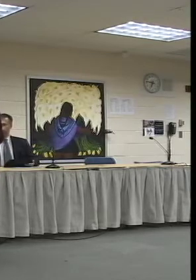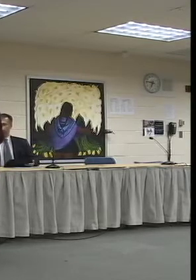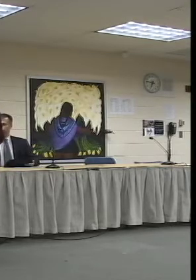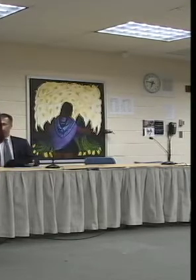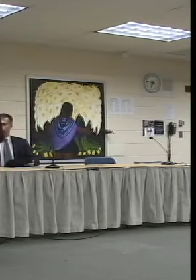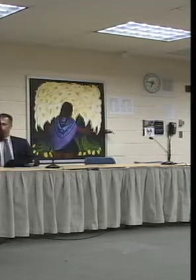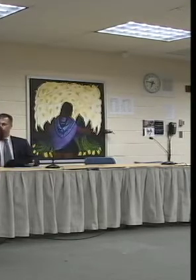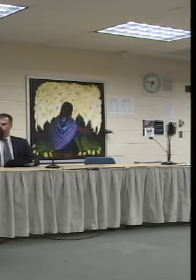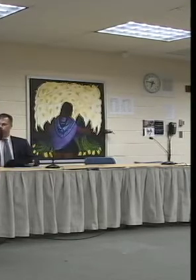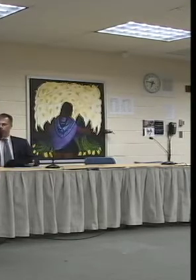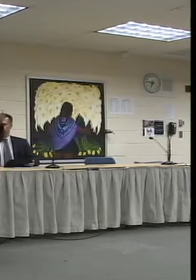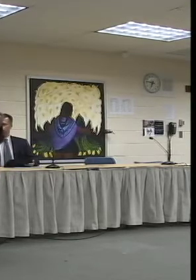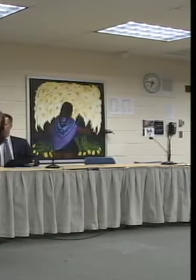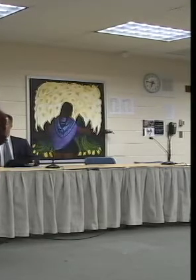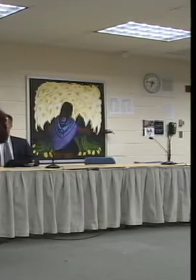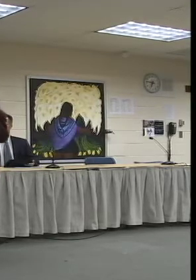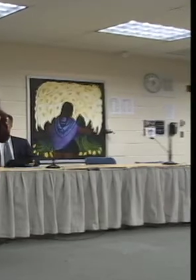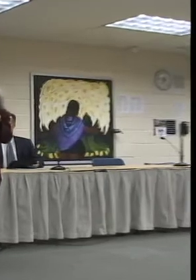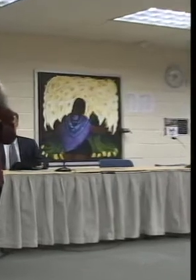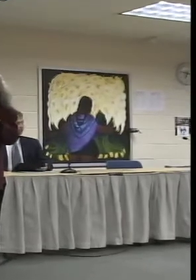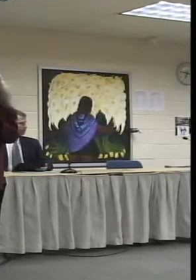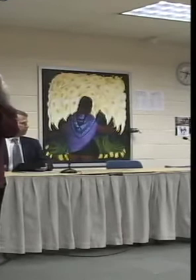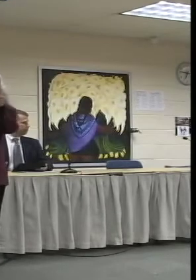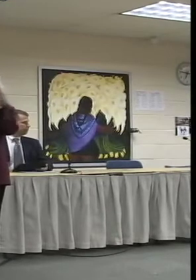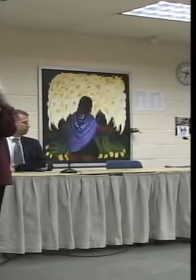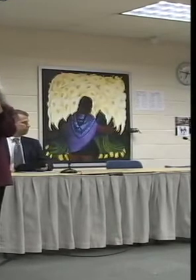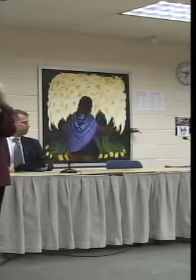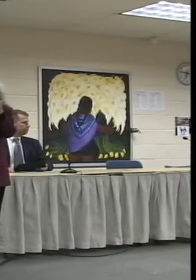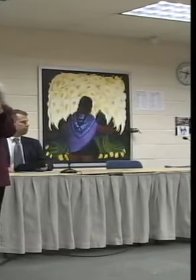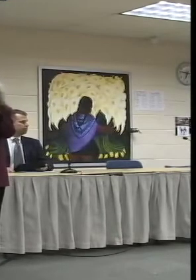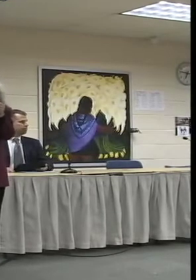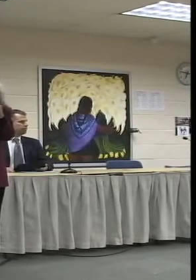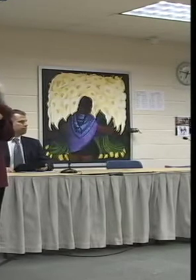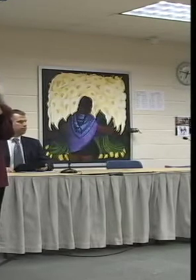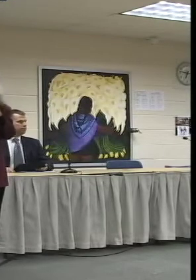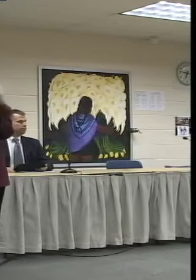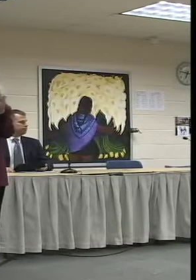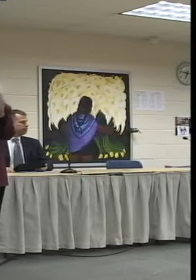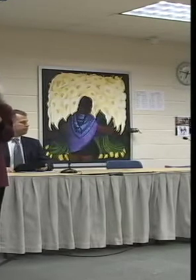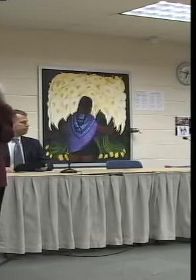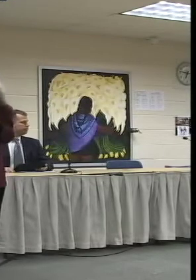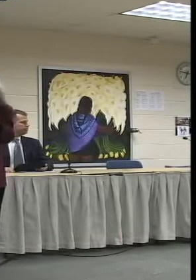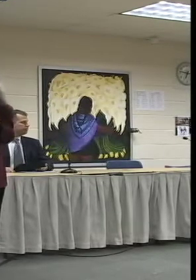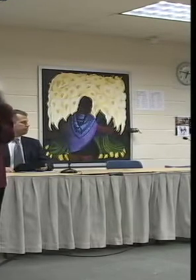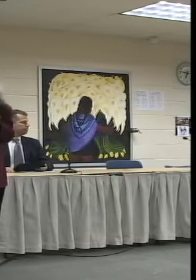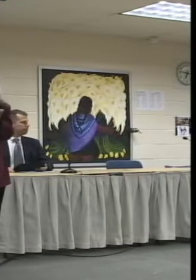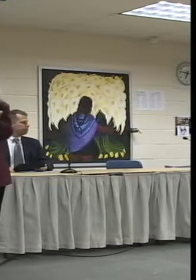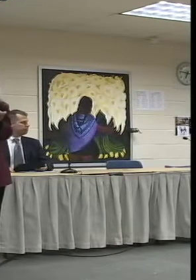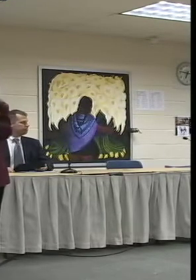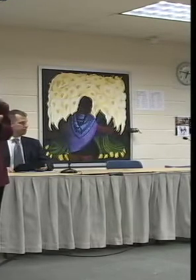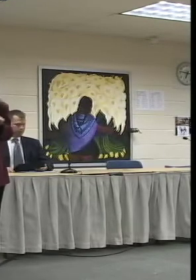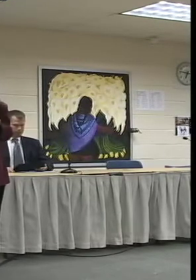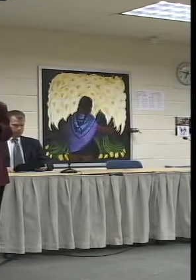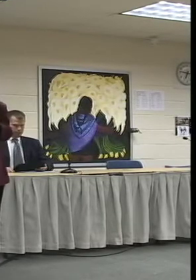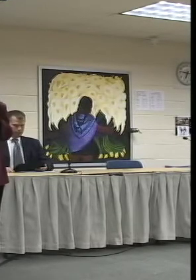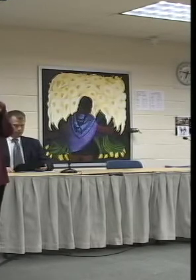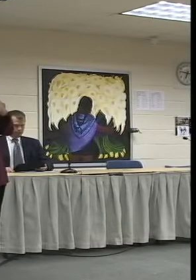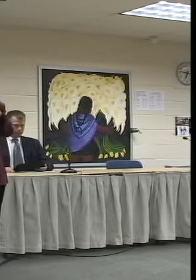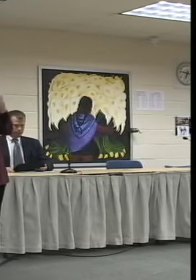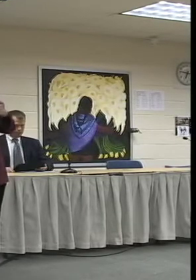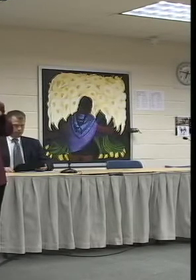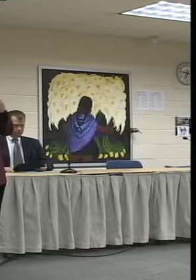to listening tonight to the cable-related needs of Comcast subscribers here in the City and to the process in general of license renewal